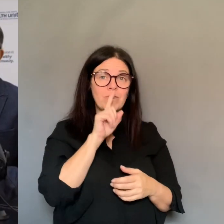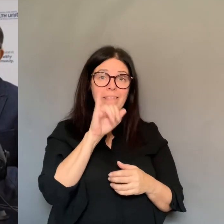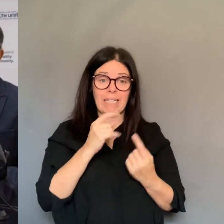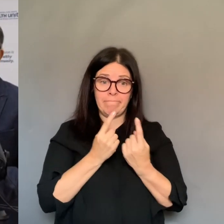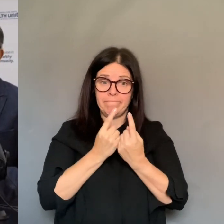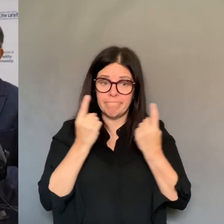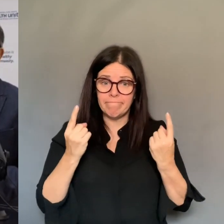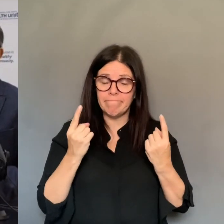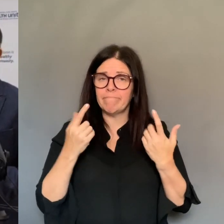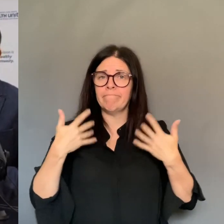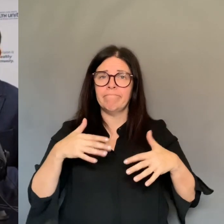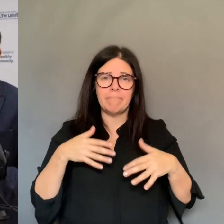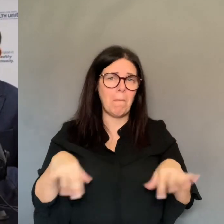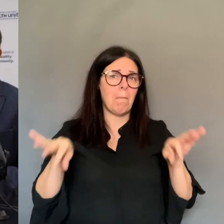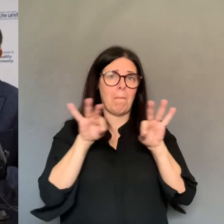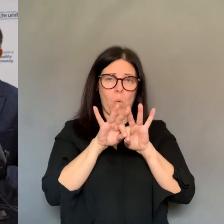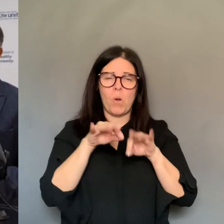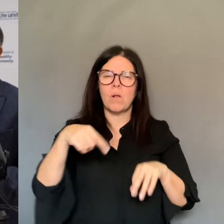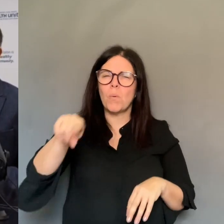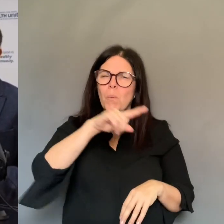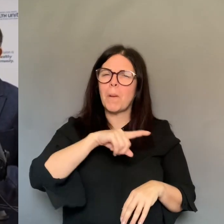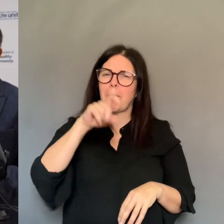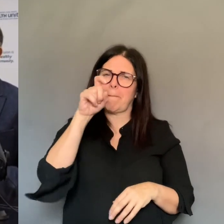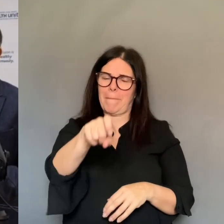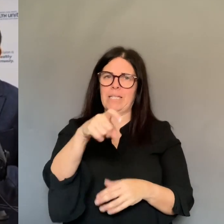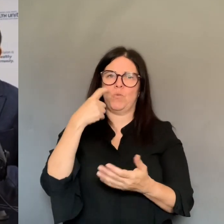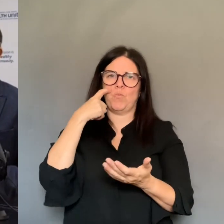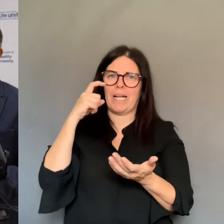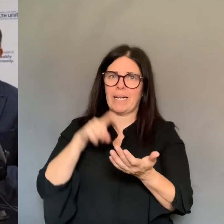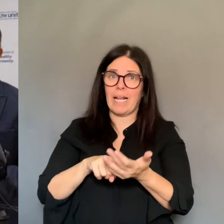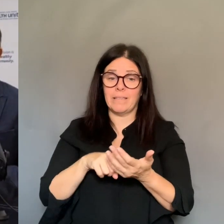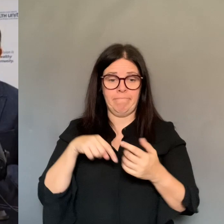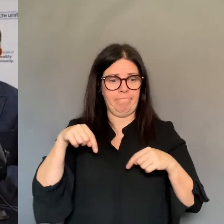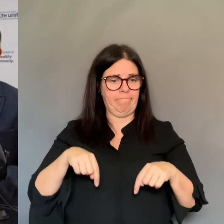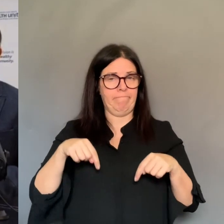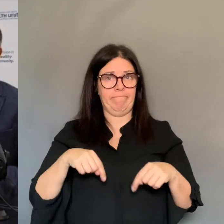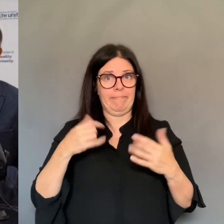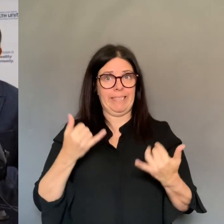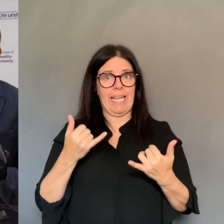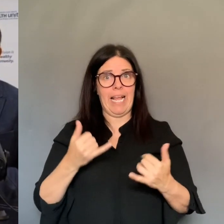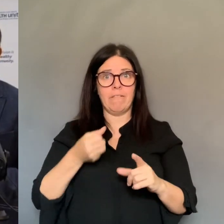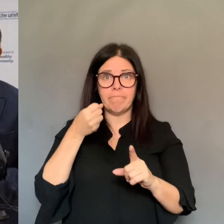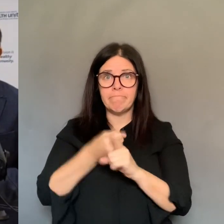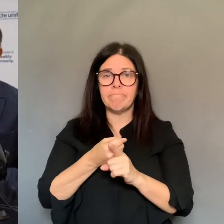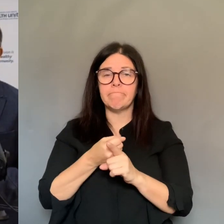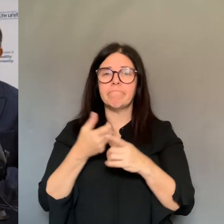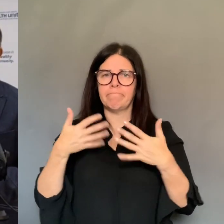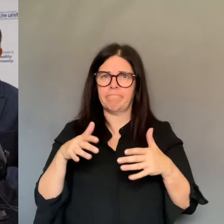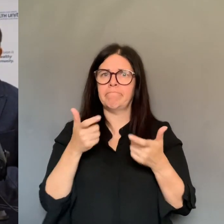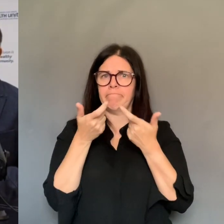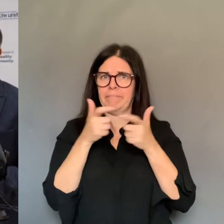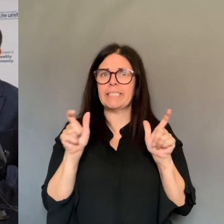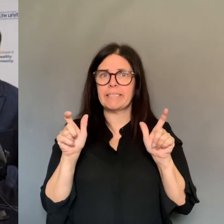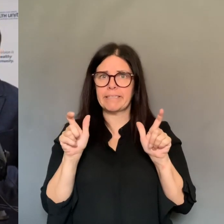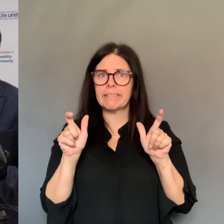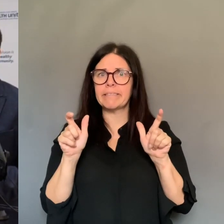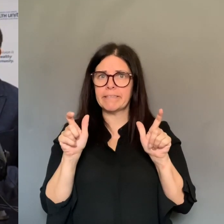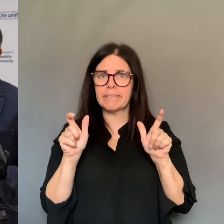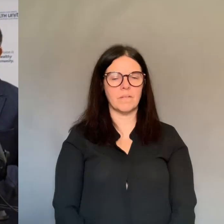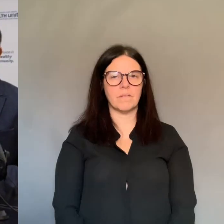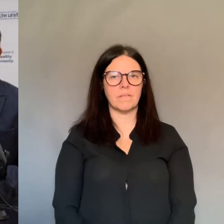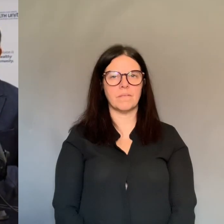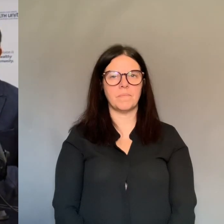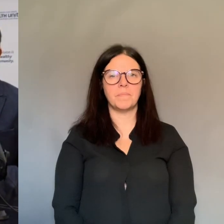it, we must need, we must recognize that what we are dealing with right now, it's something major.